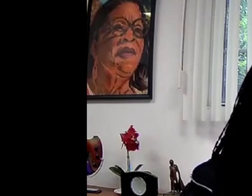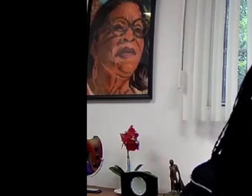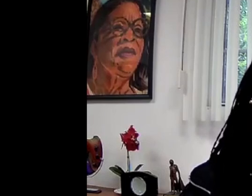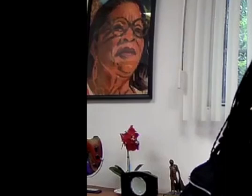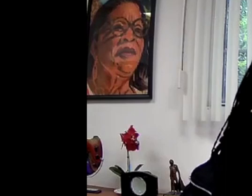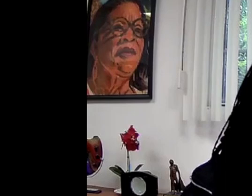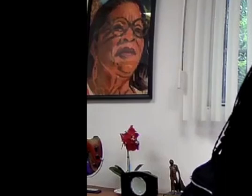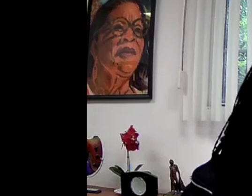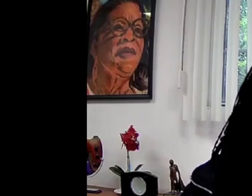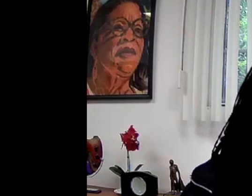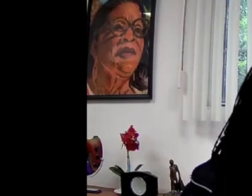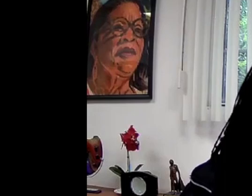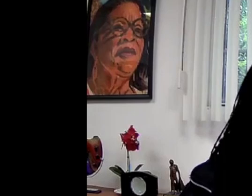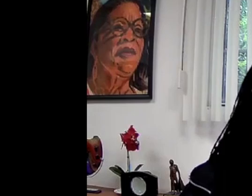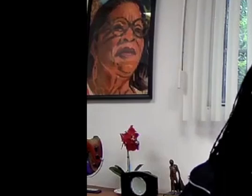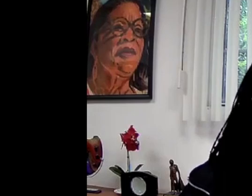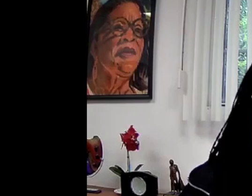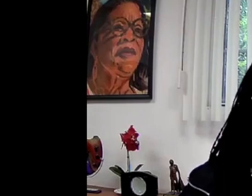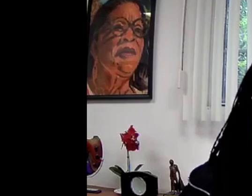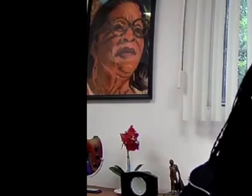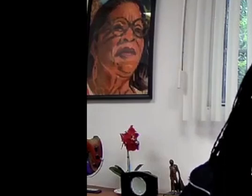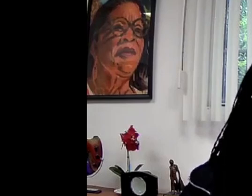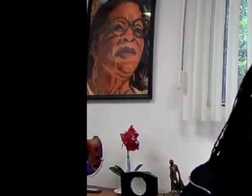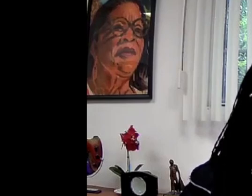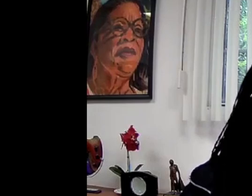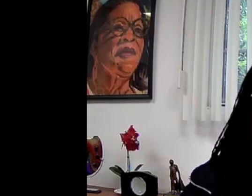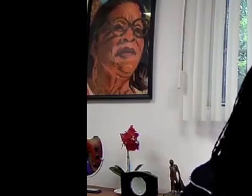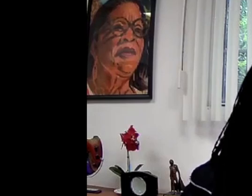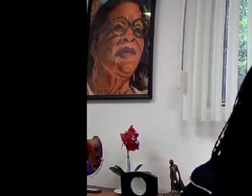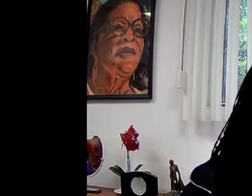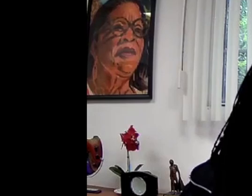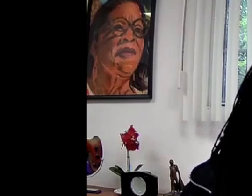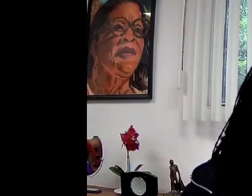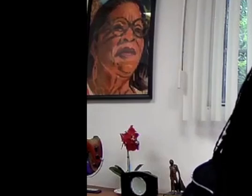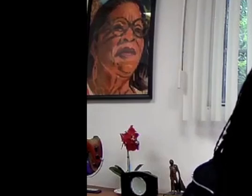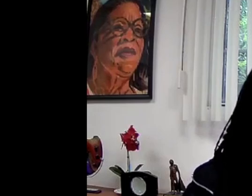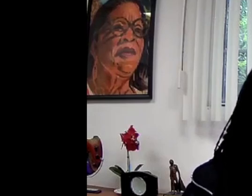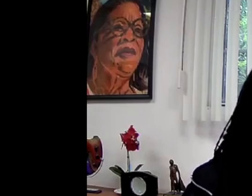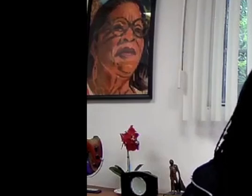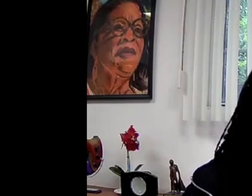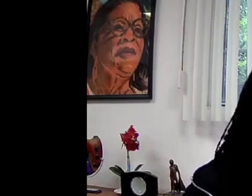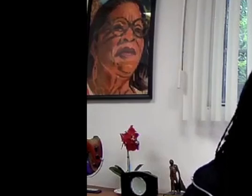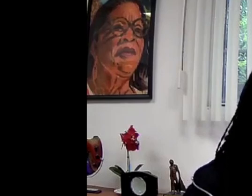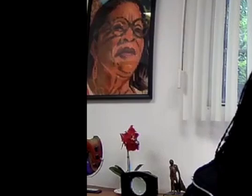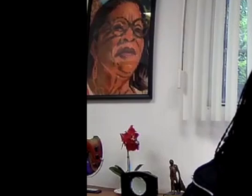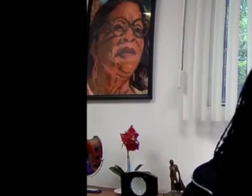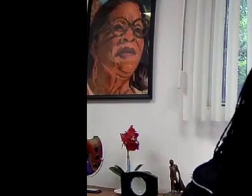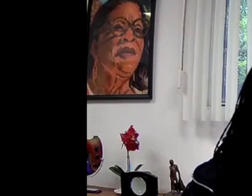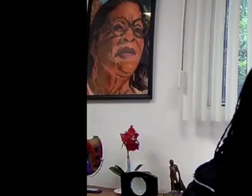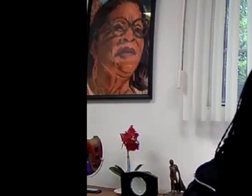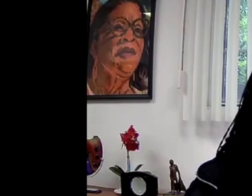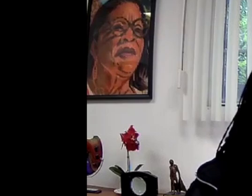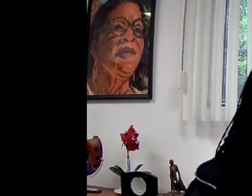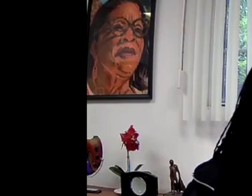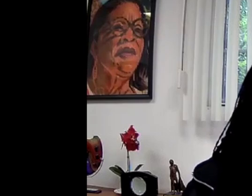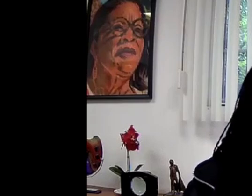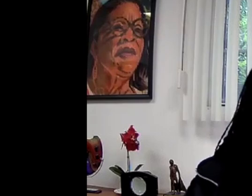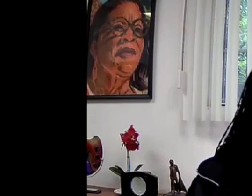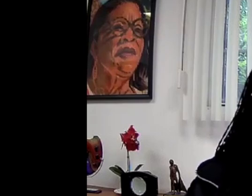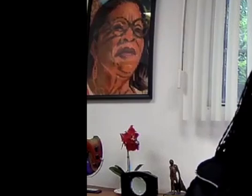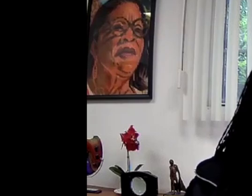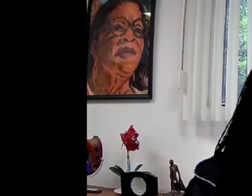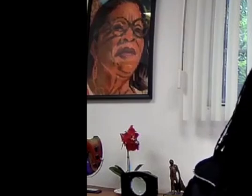They're not treated. And we all know that the war on drugs was our